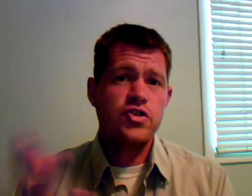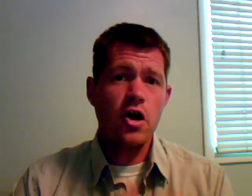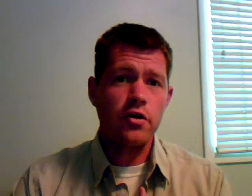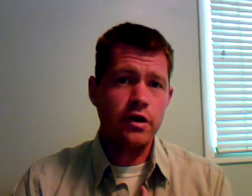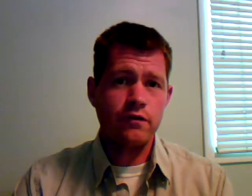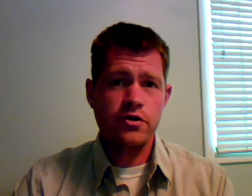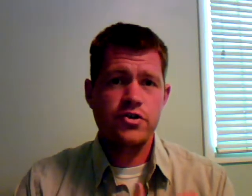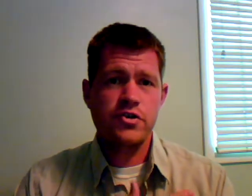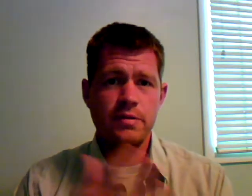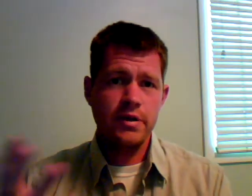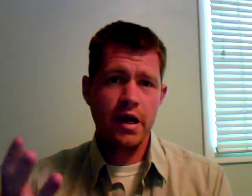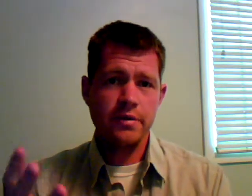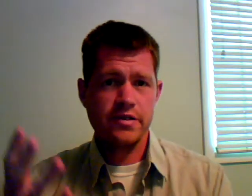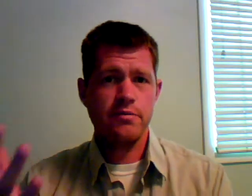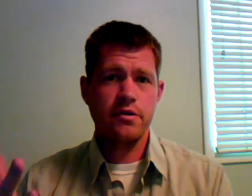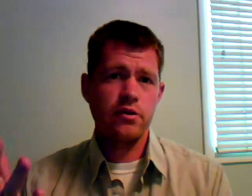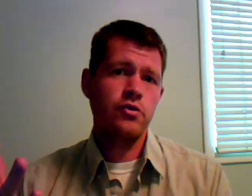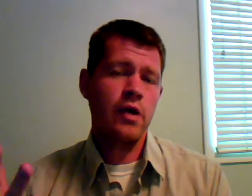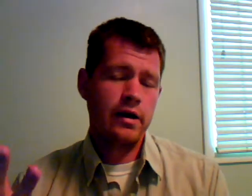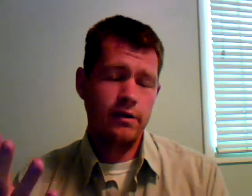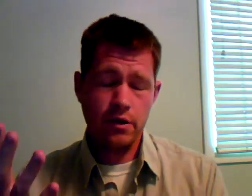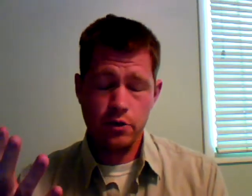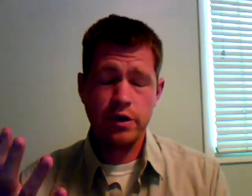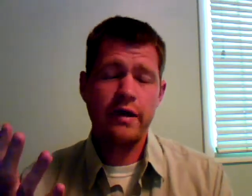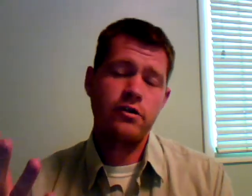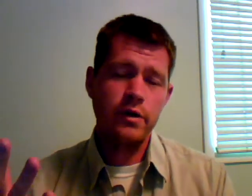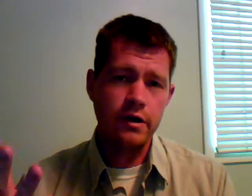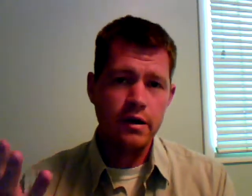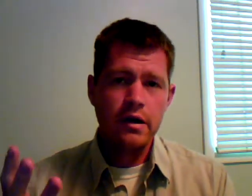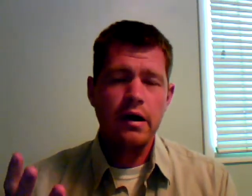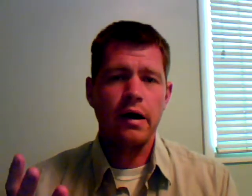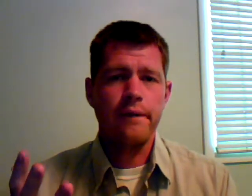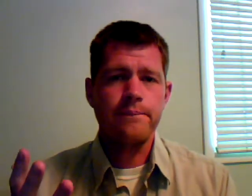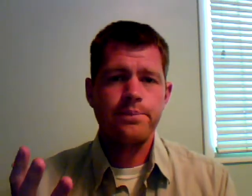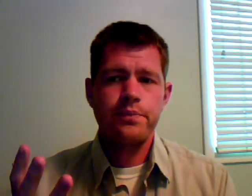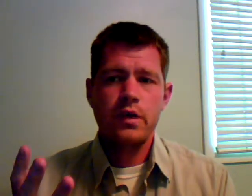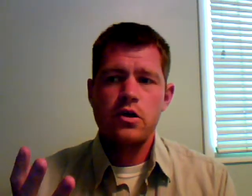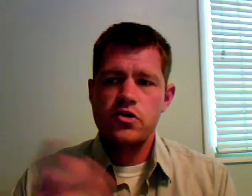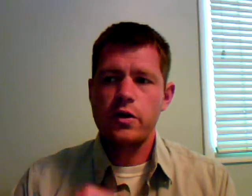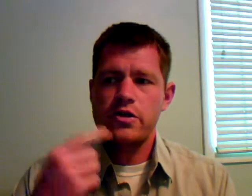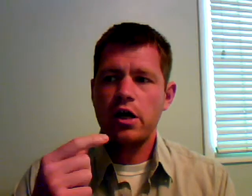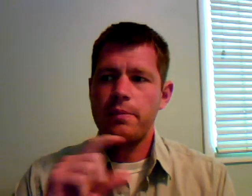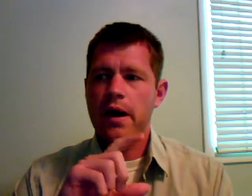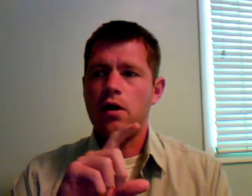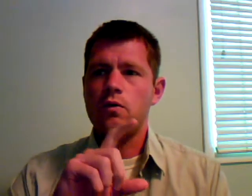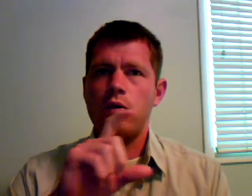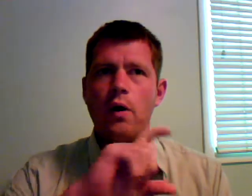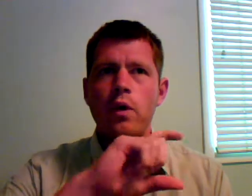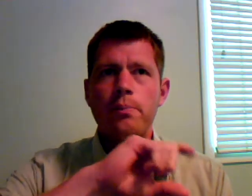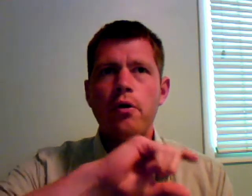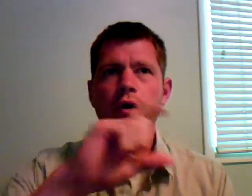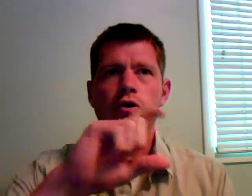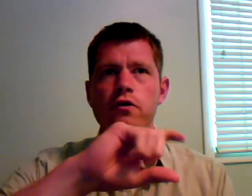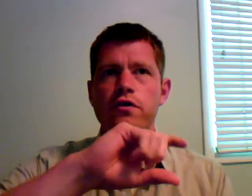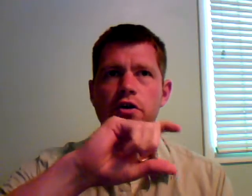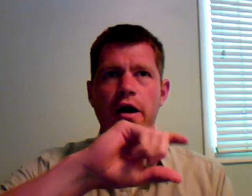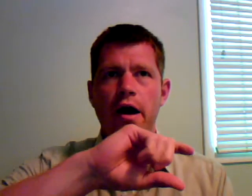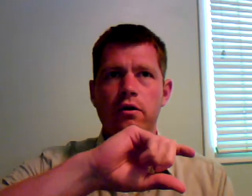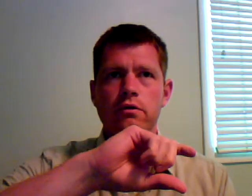stoning versus it becoming something that you would like to win? So we can talk about at what point you figured out